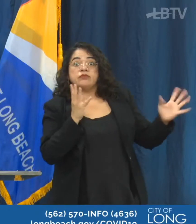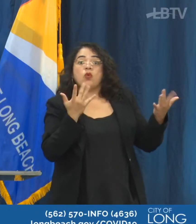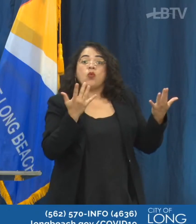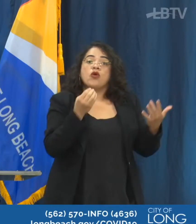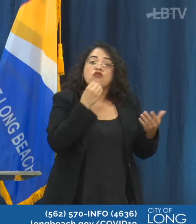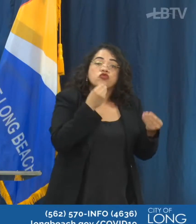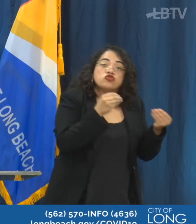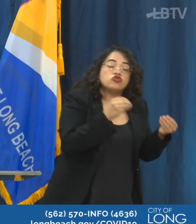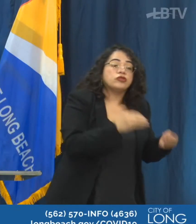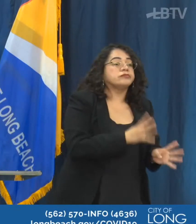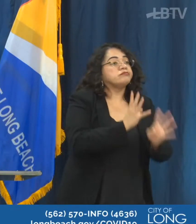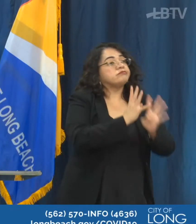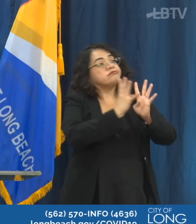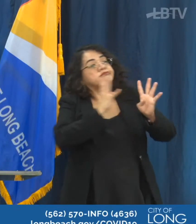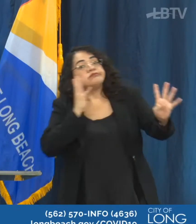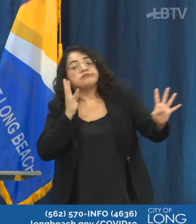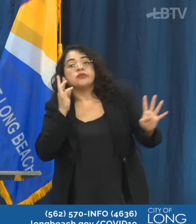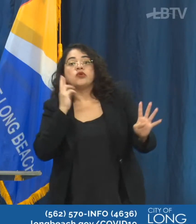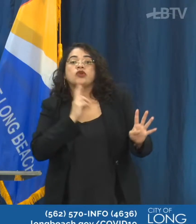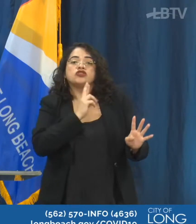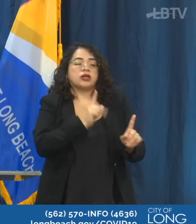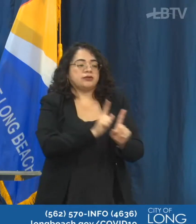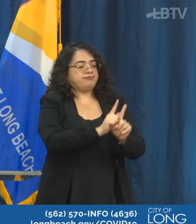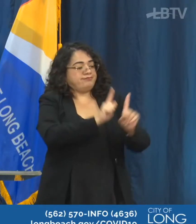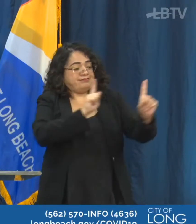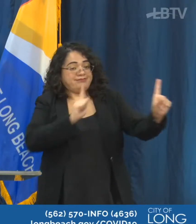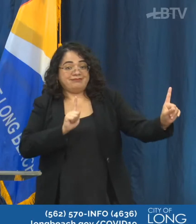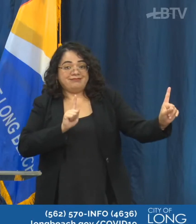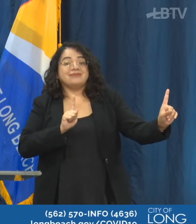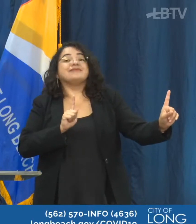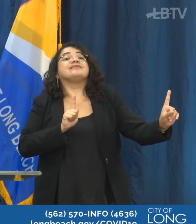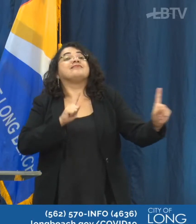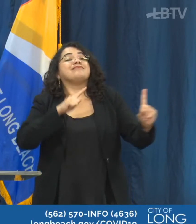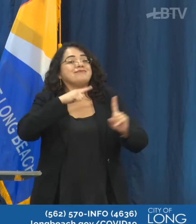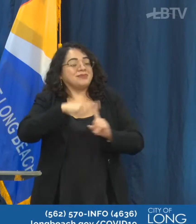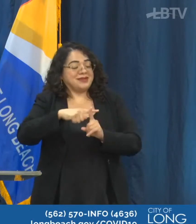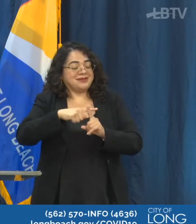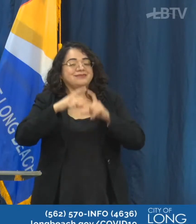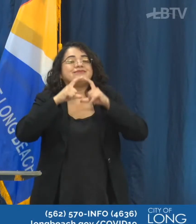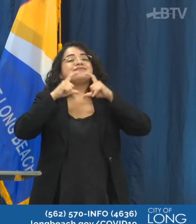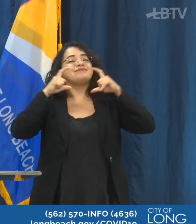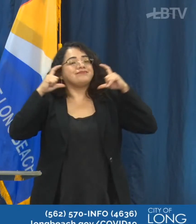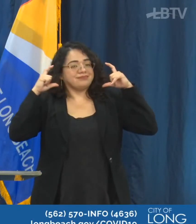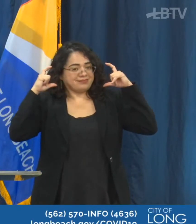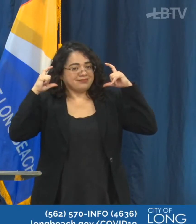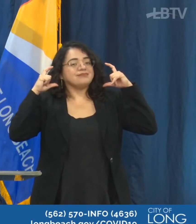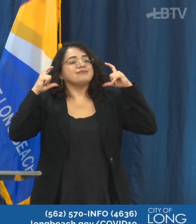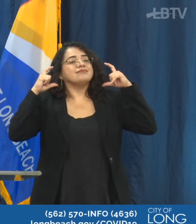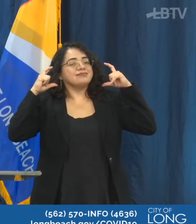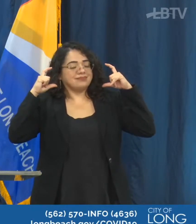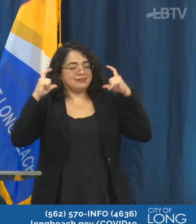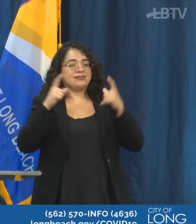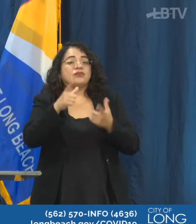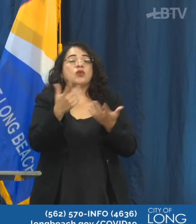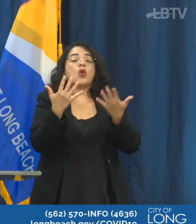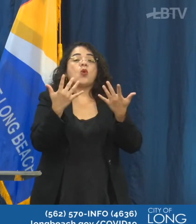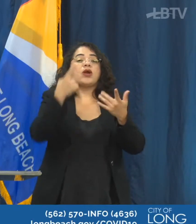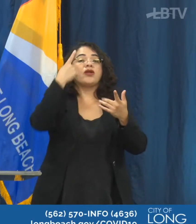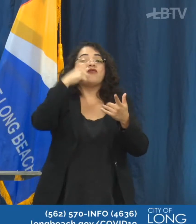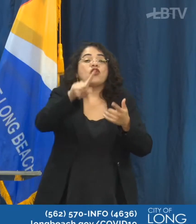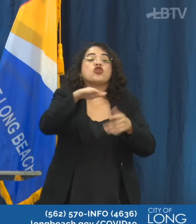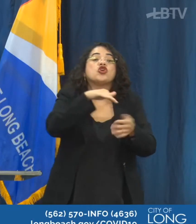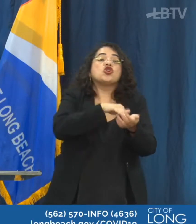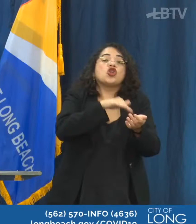or a restaurant, you need to maintain the six feet and have your face covering on. Obtaining services from your health care provider, waiting for or